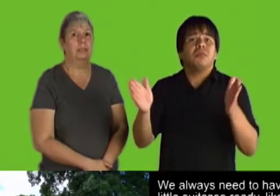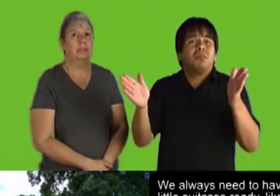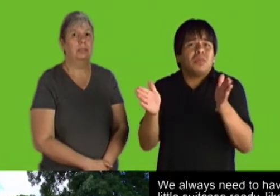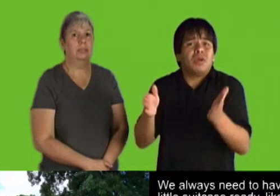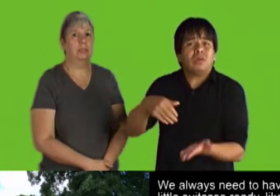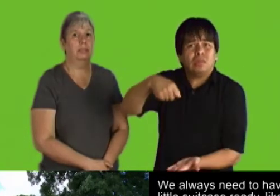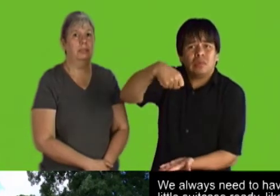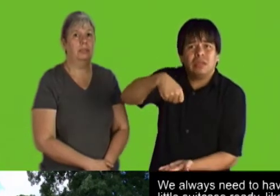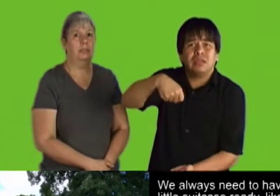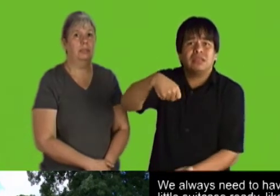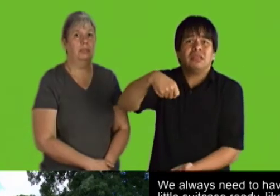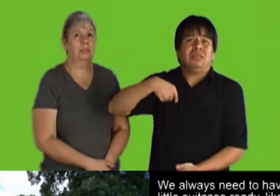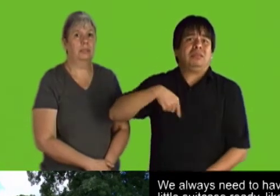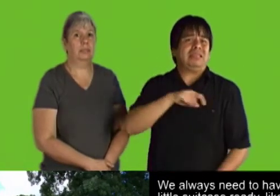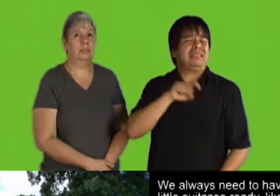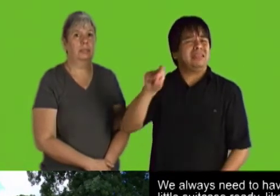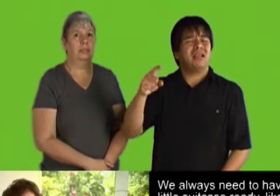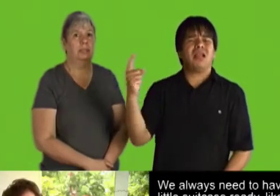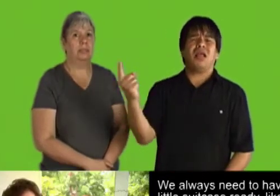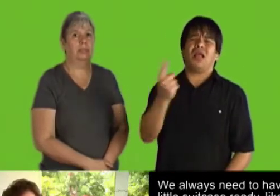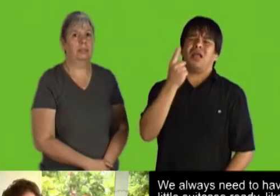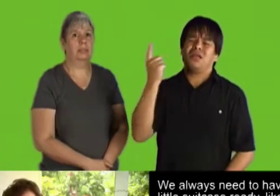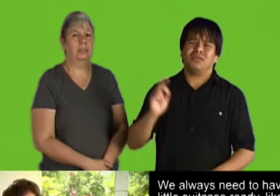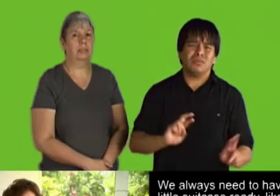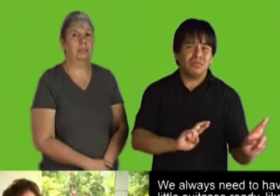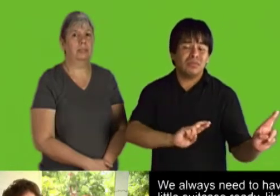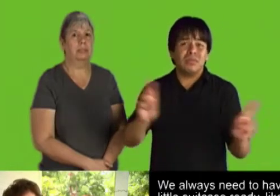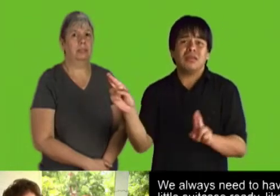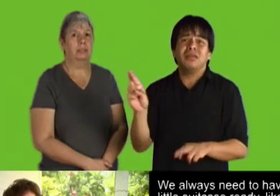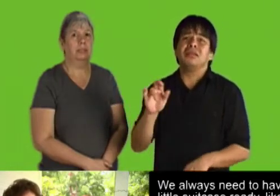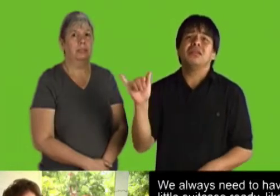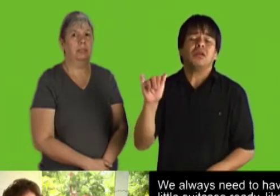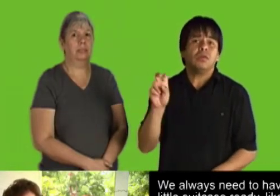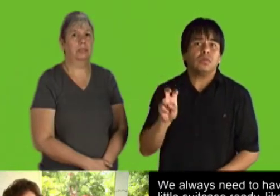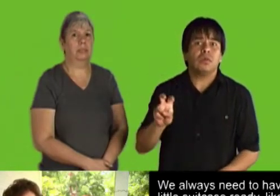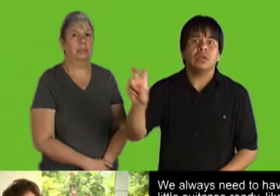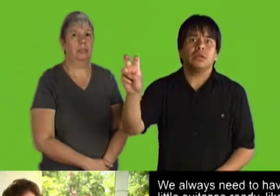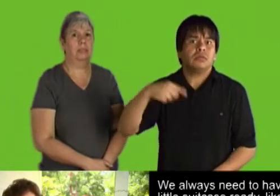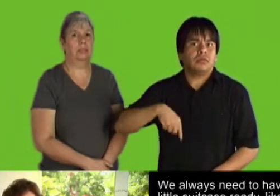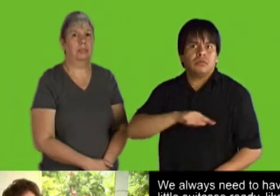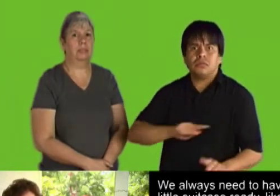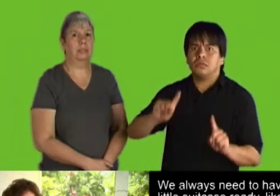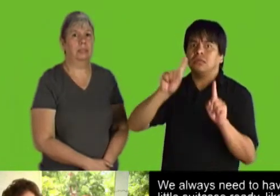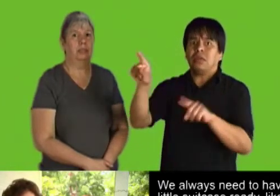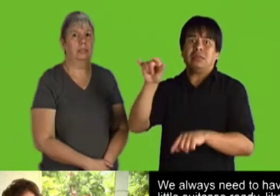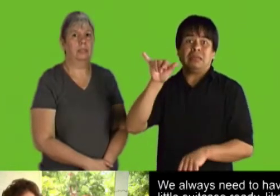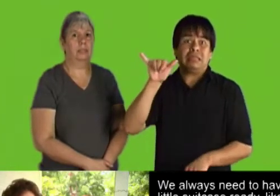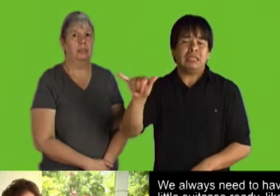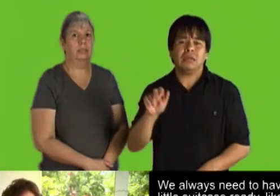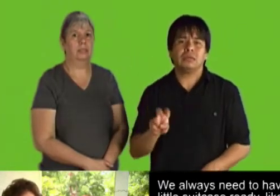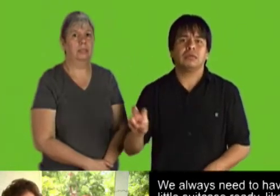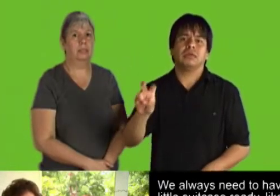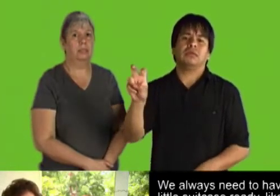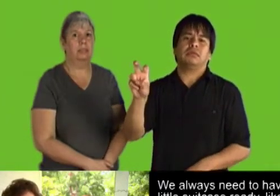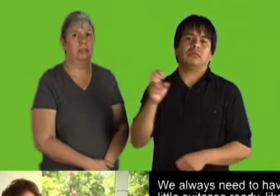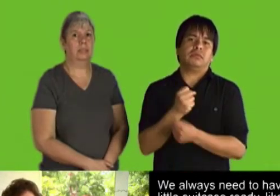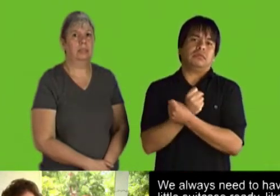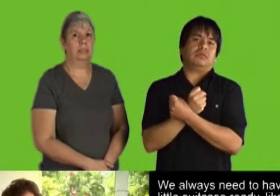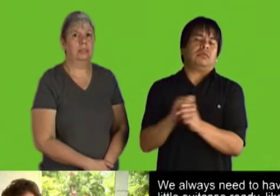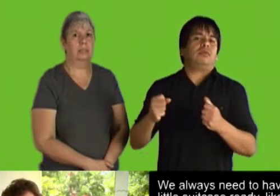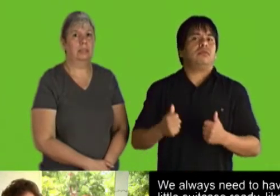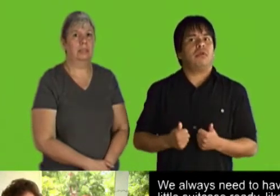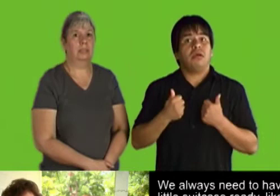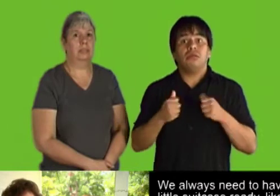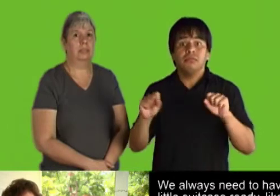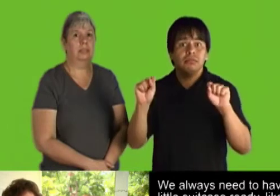We always need to have a little suitcase ready, like we're going on a trip. And that trip could very well be the one that saves